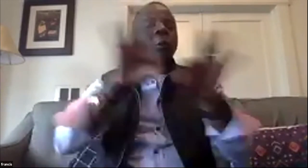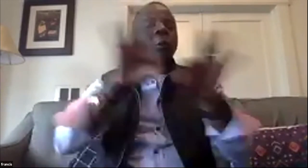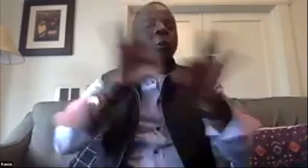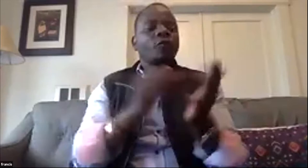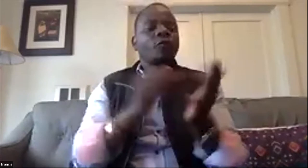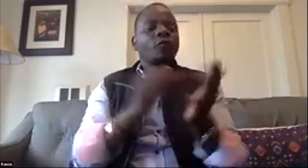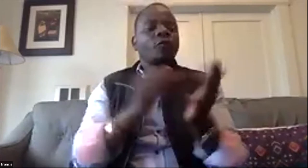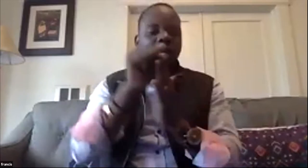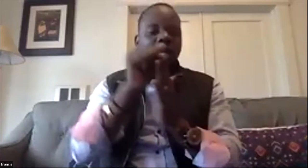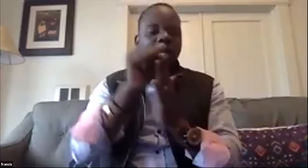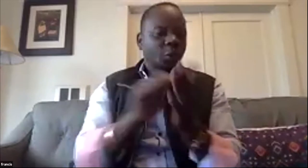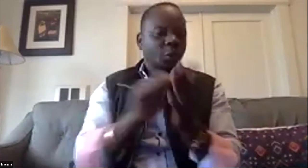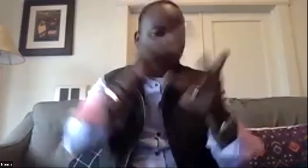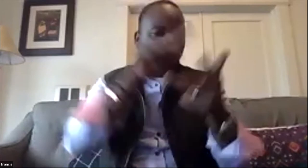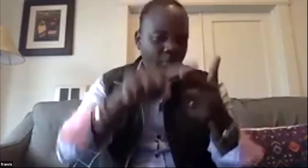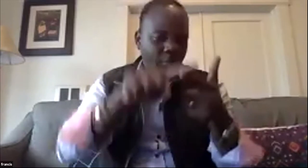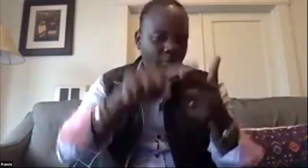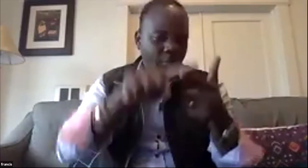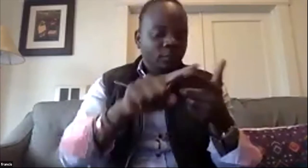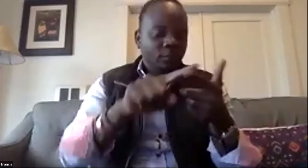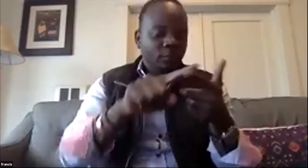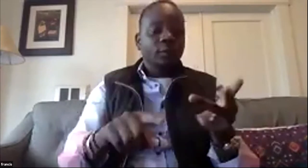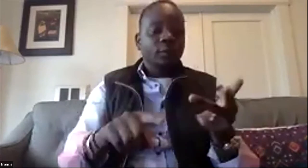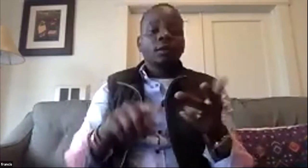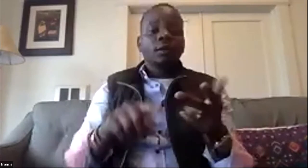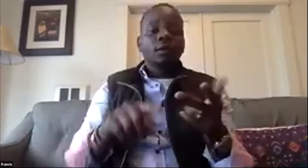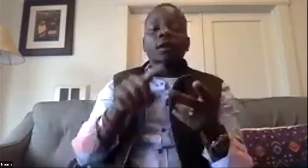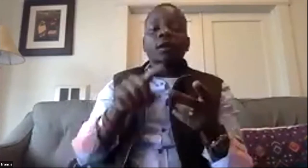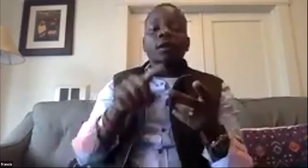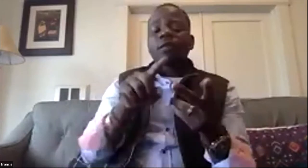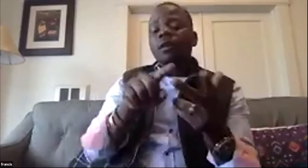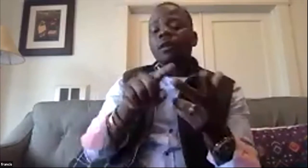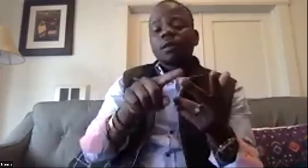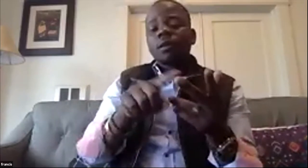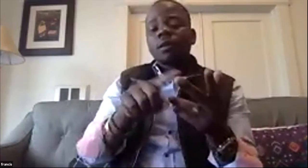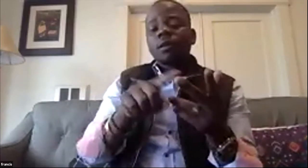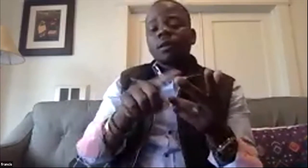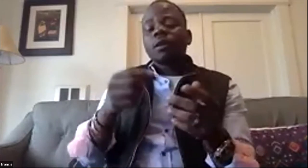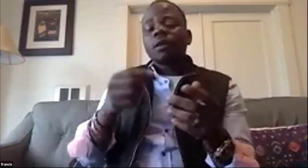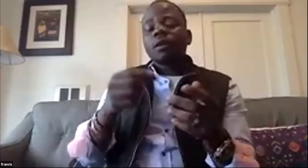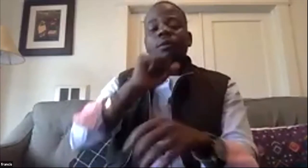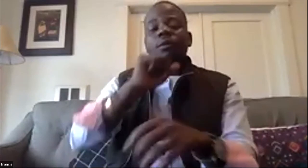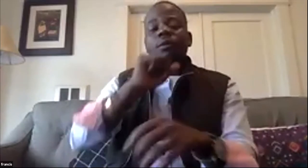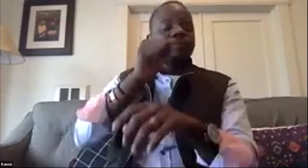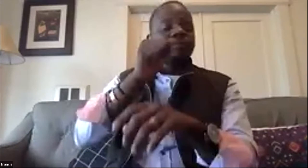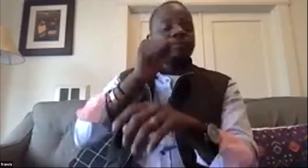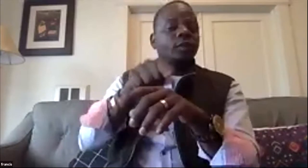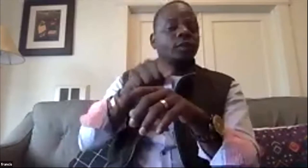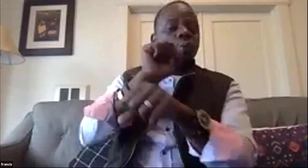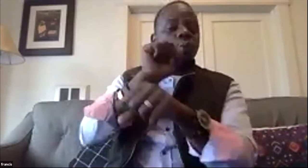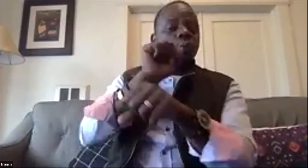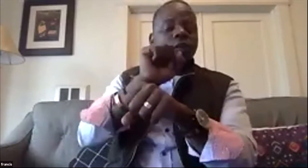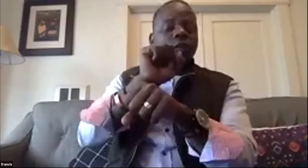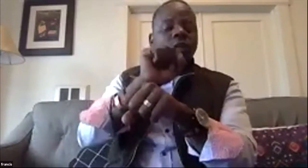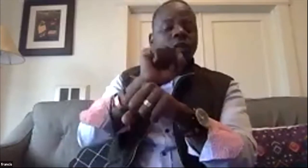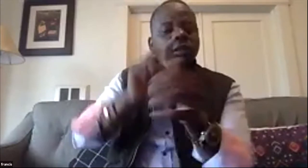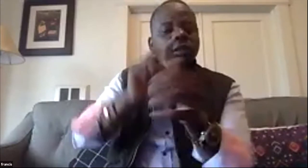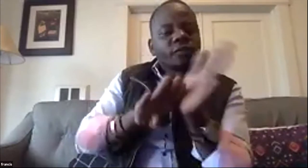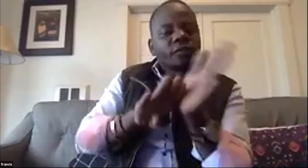and agency to provide excellent interpreting in sign language between sign language